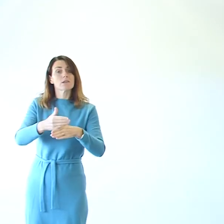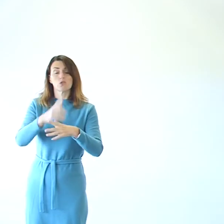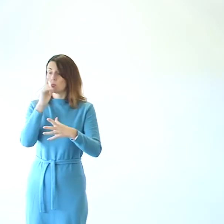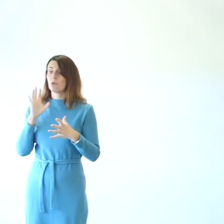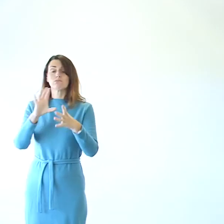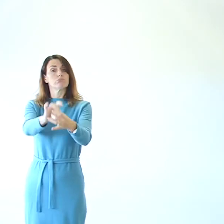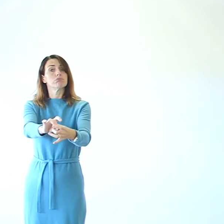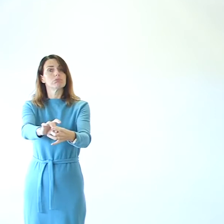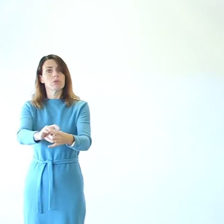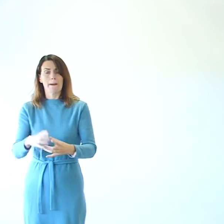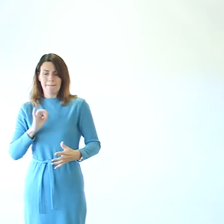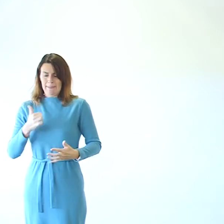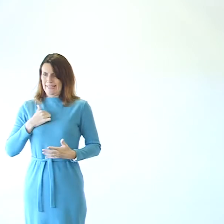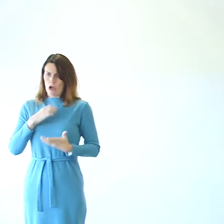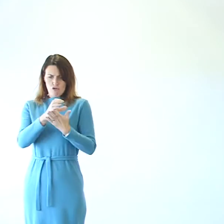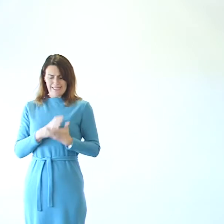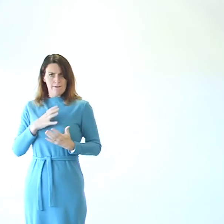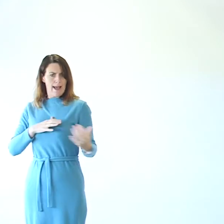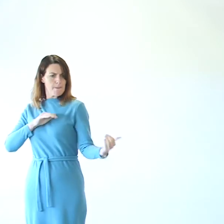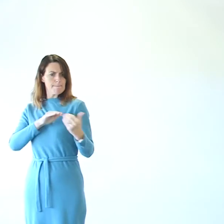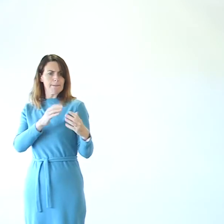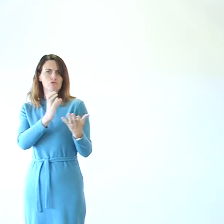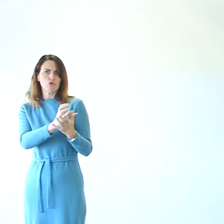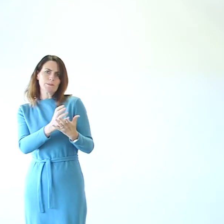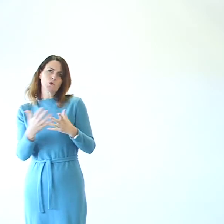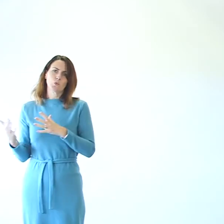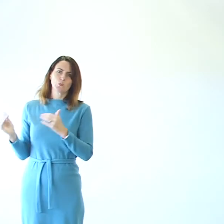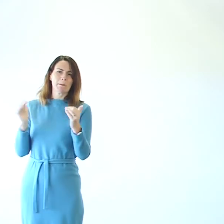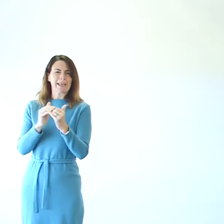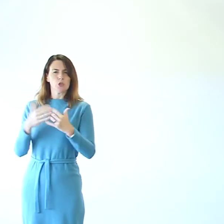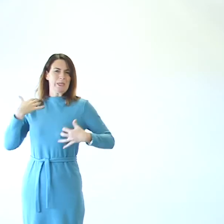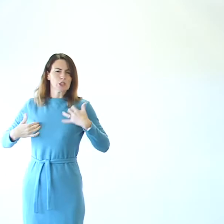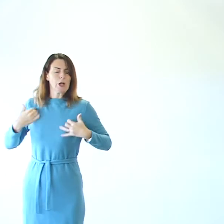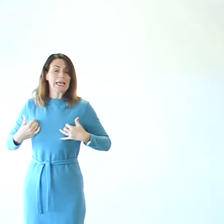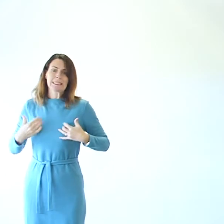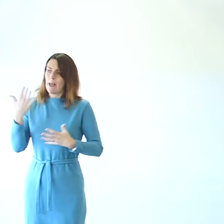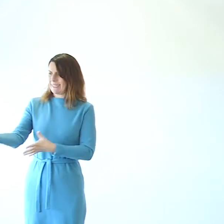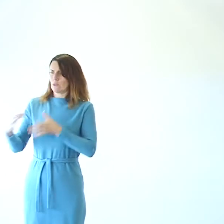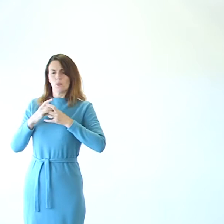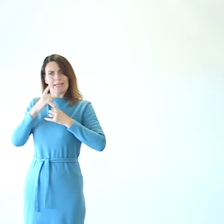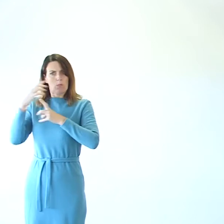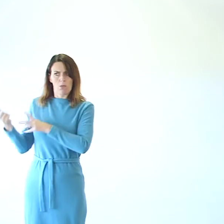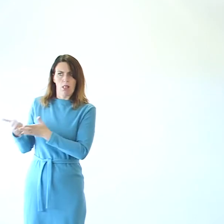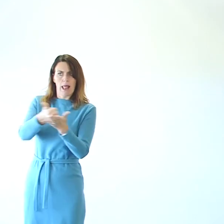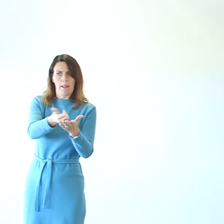groups that fit your criteria or your interests. So, please do just get in touch with us. you.